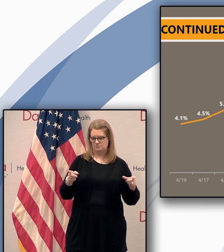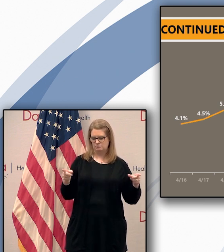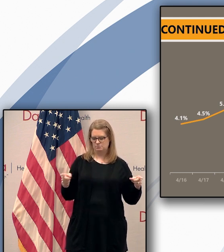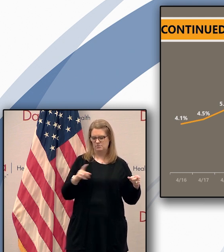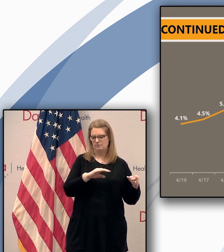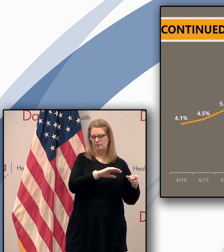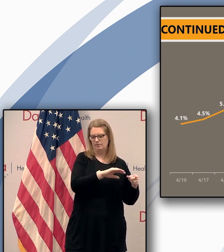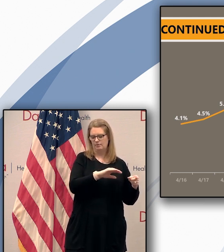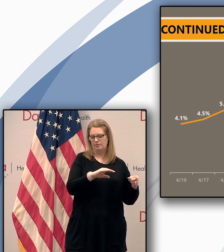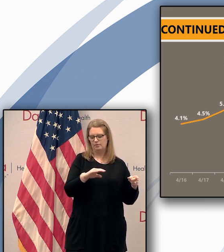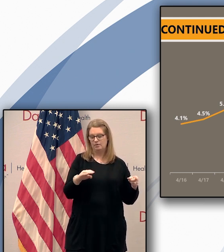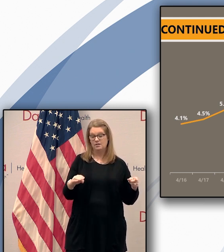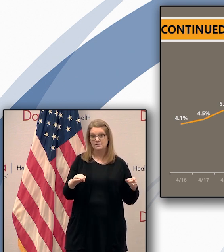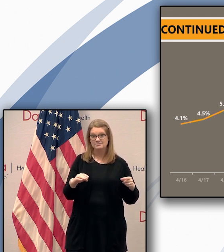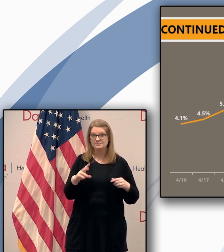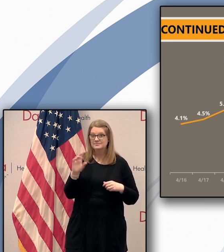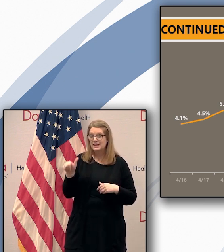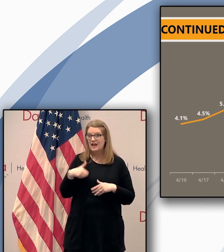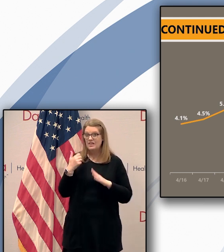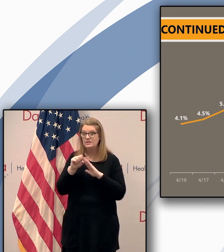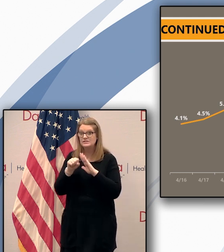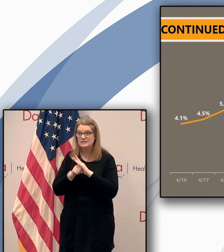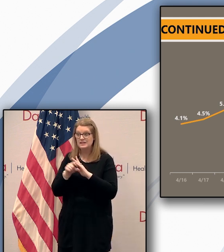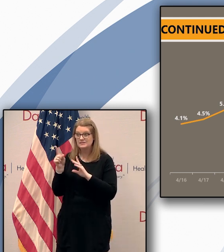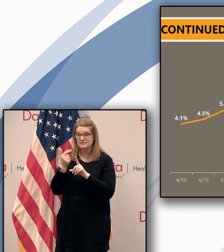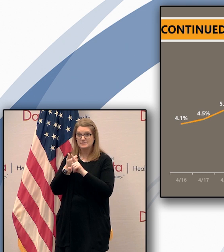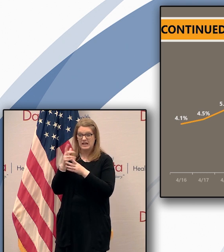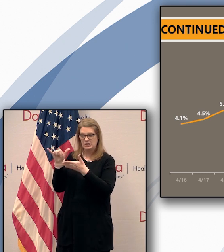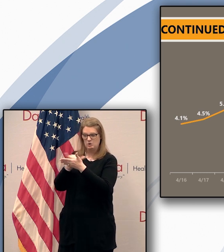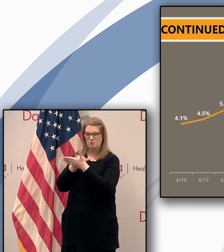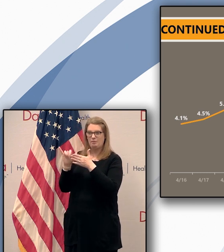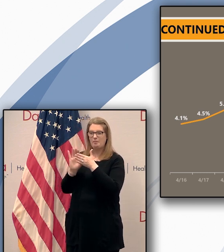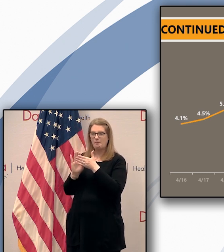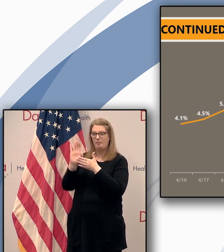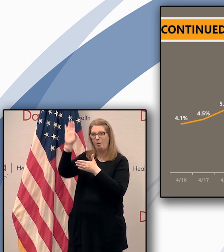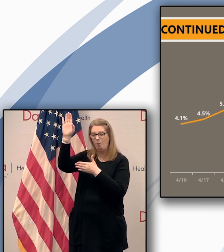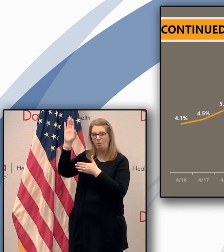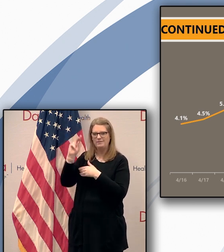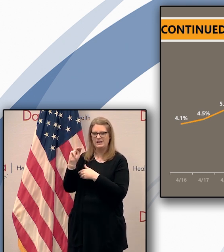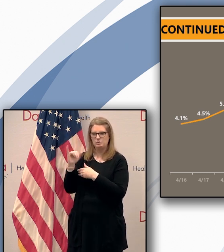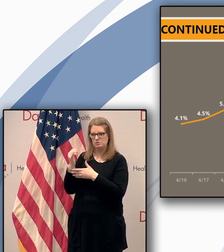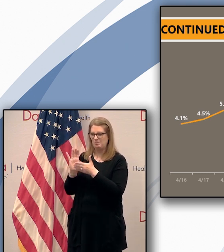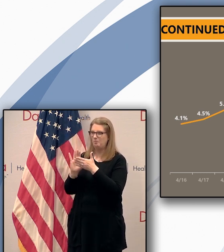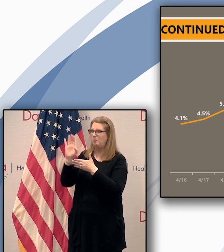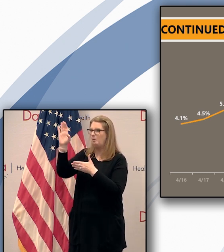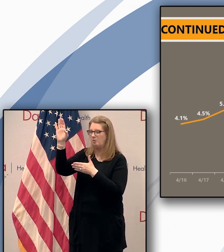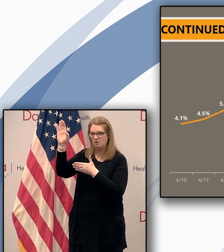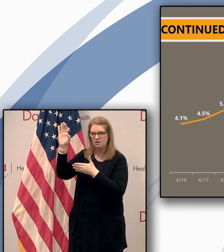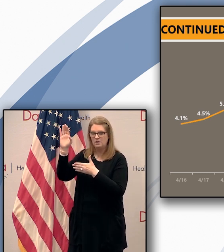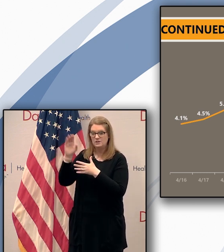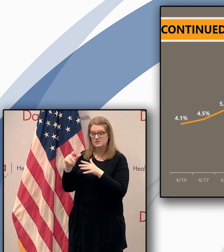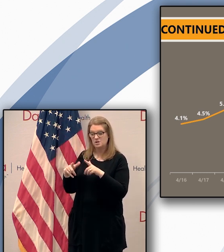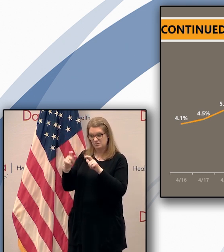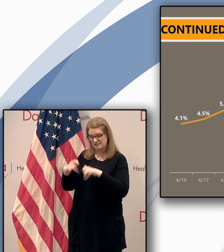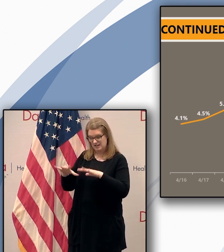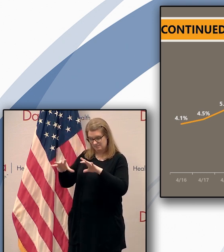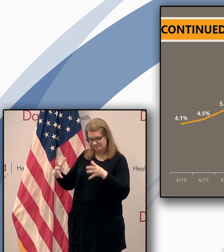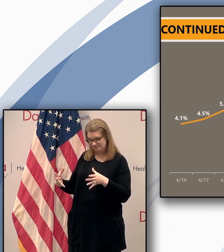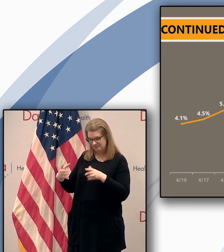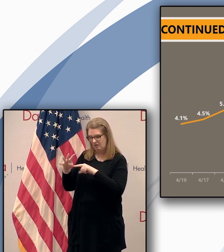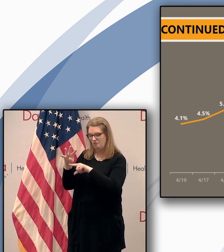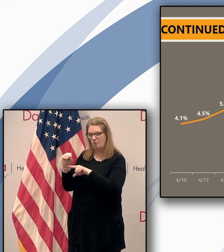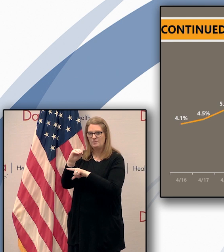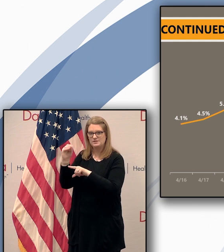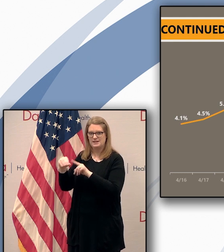states that really got into a surge condition New York was in the New Jersey were in the mid 40 percent of tests taken were positive